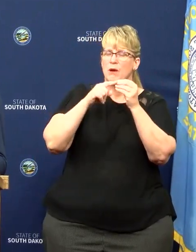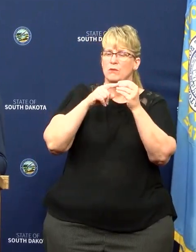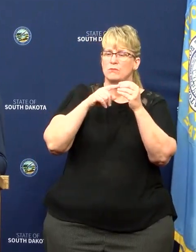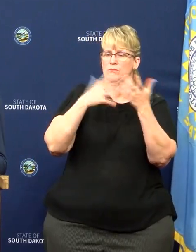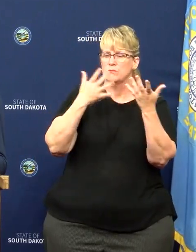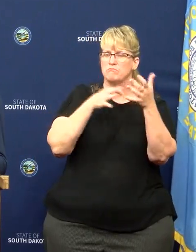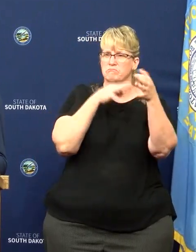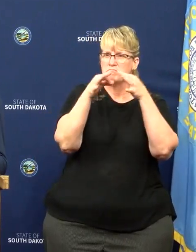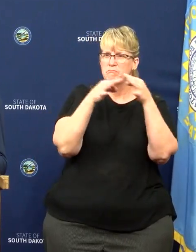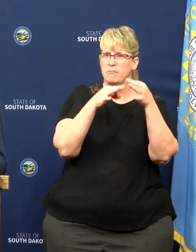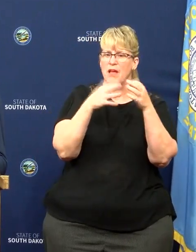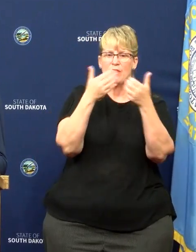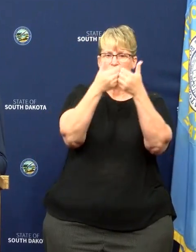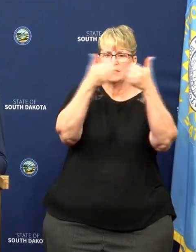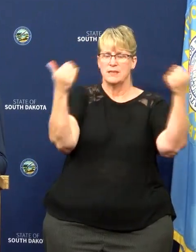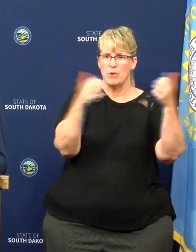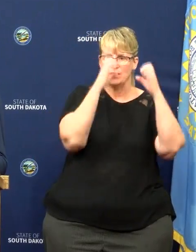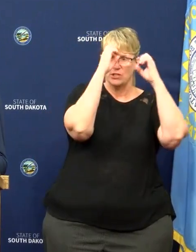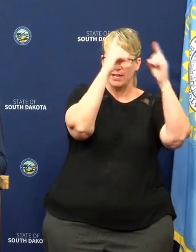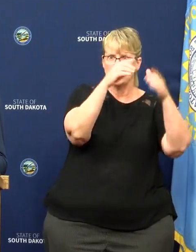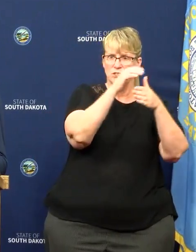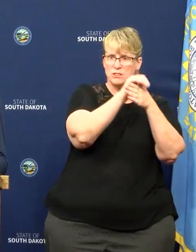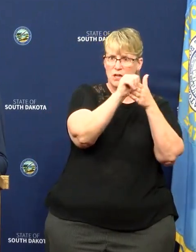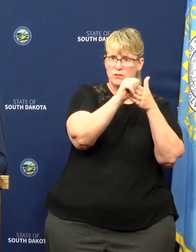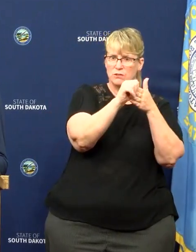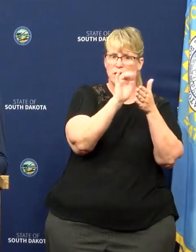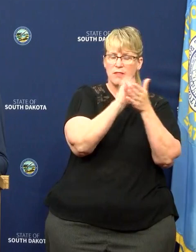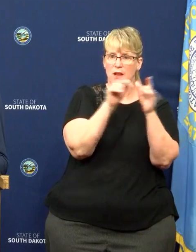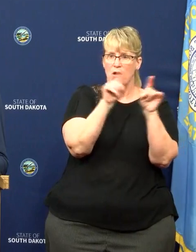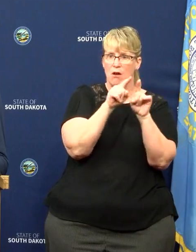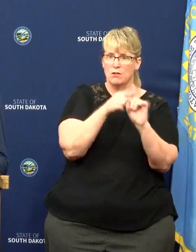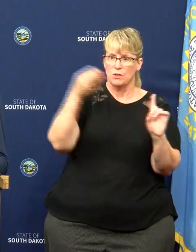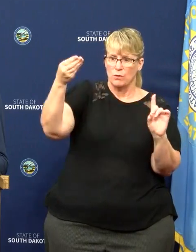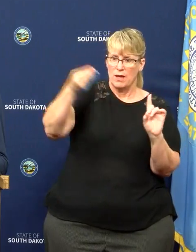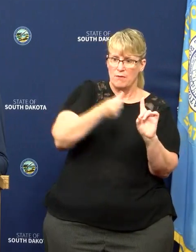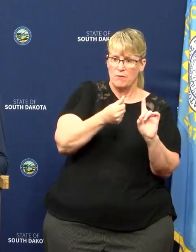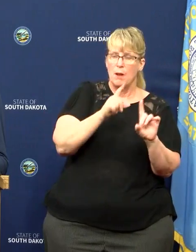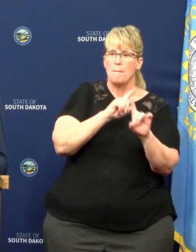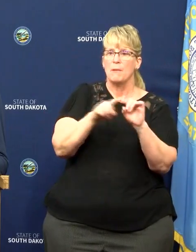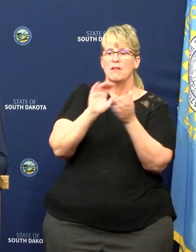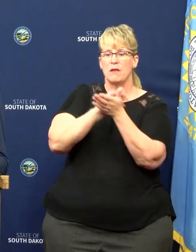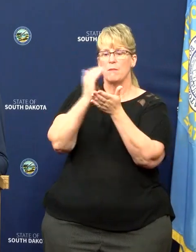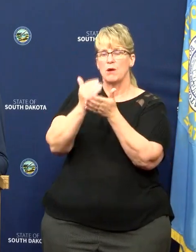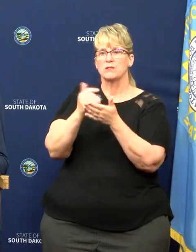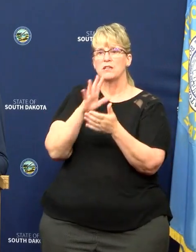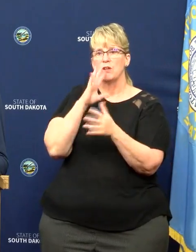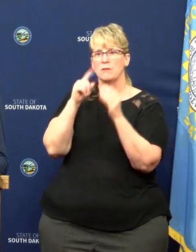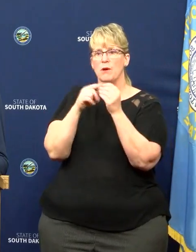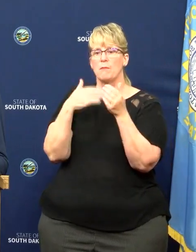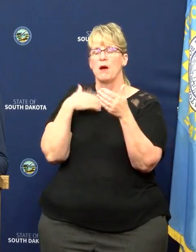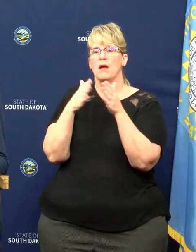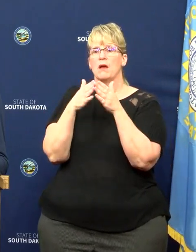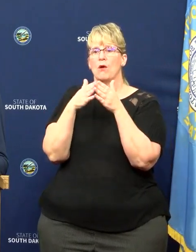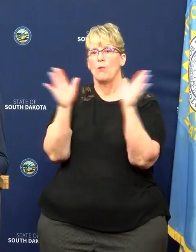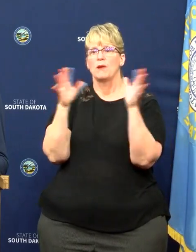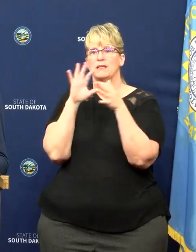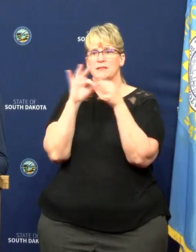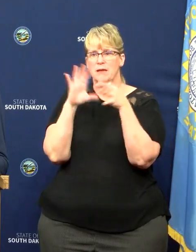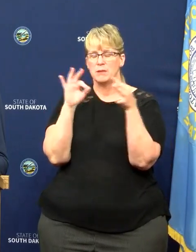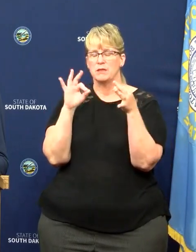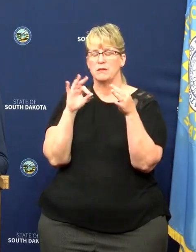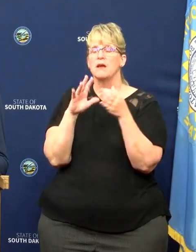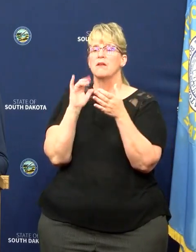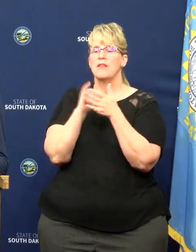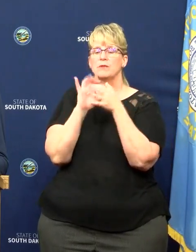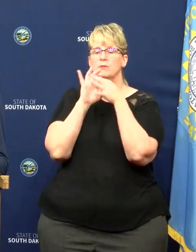was that there are separate education dollars that also came in, but the amounts that I referenced in my opening statement is